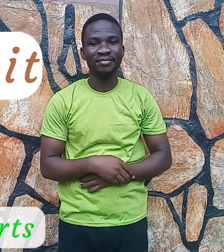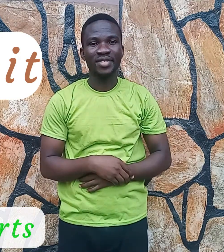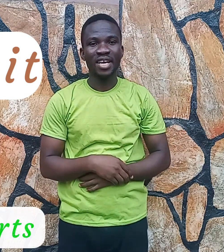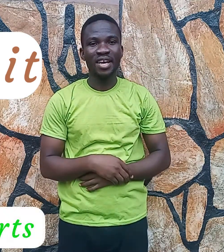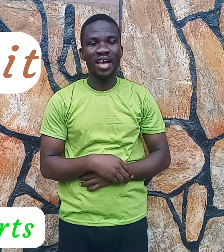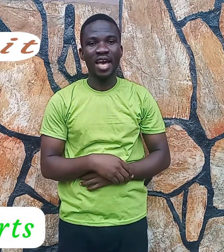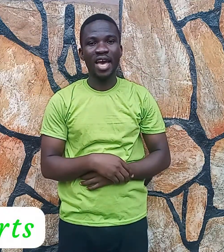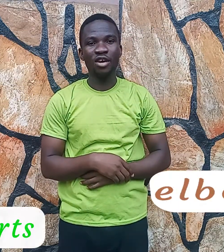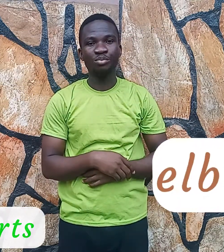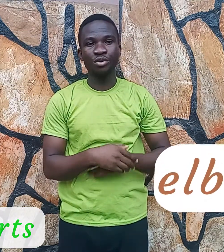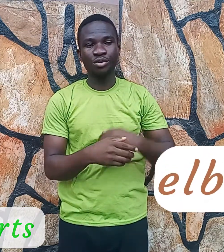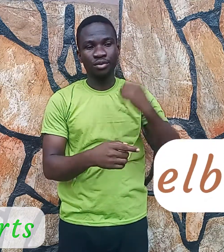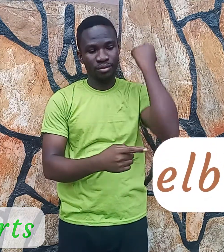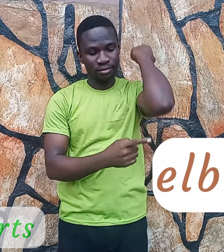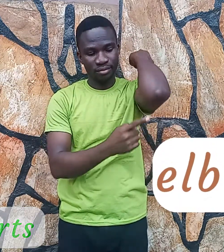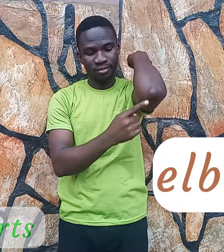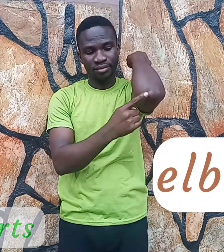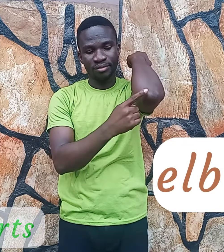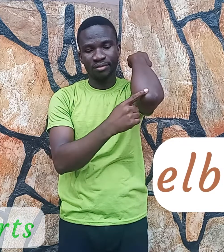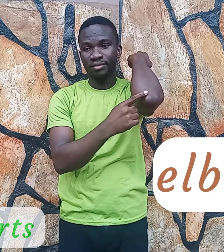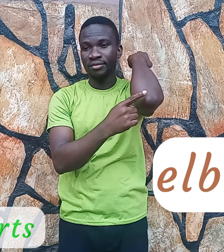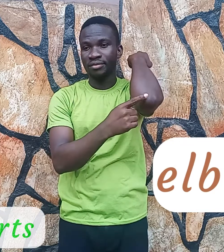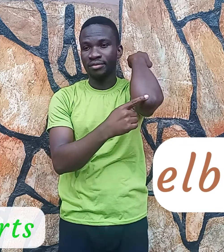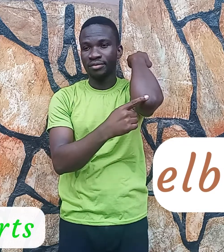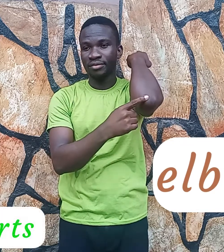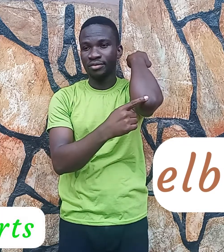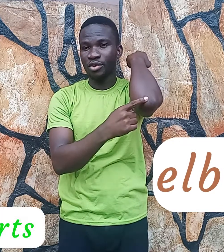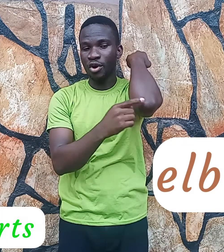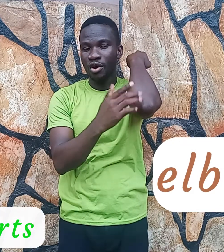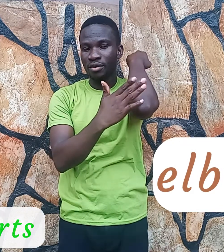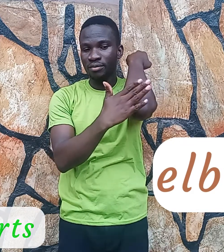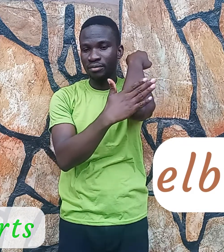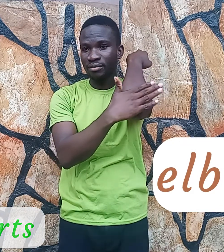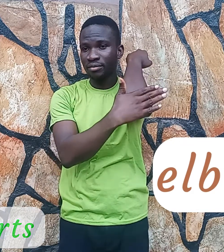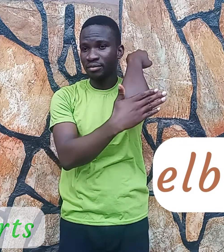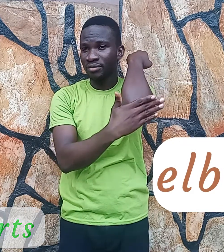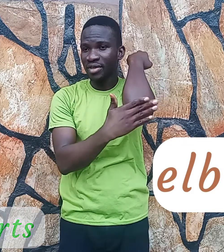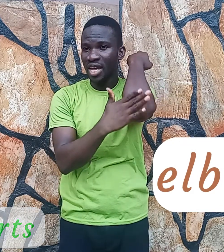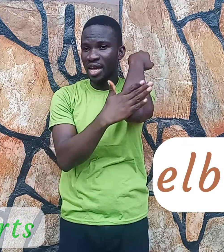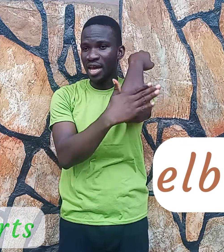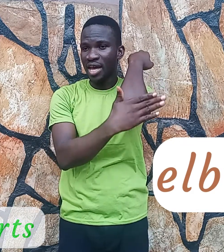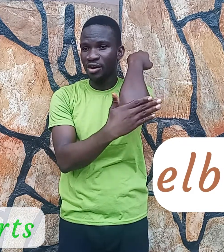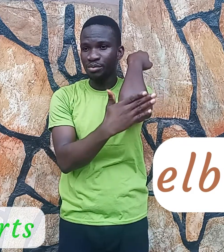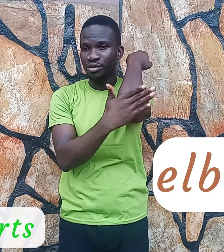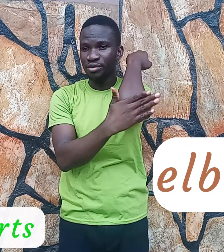Elbow. Or. Elbow.